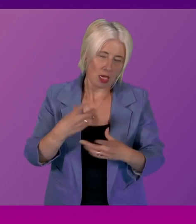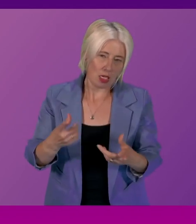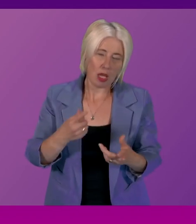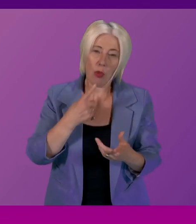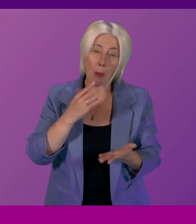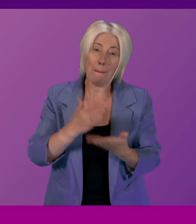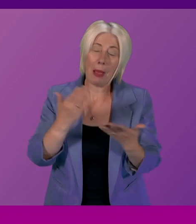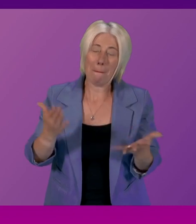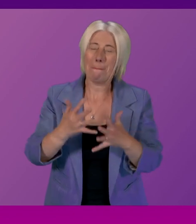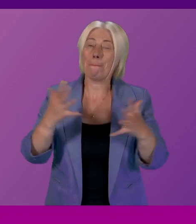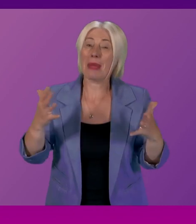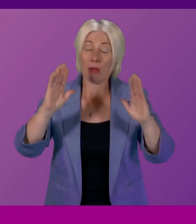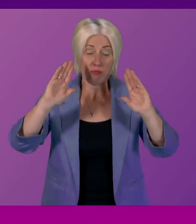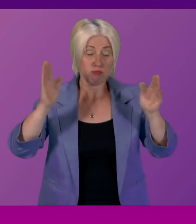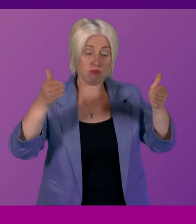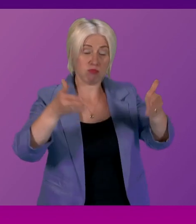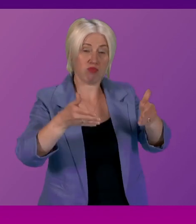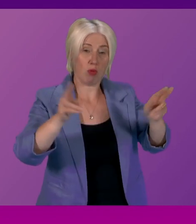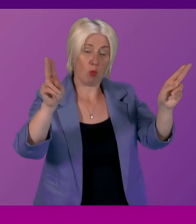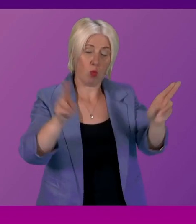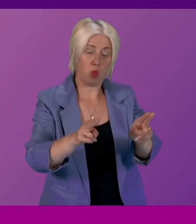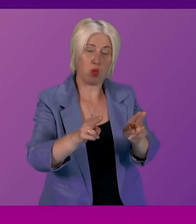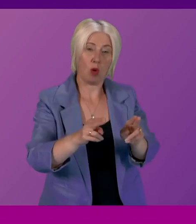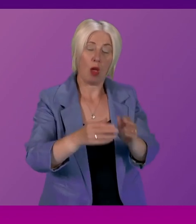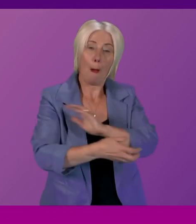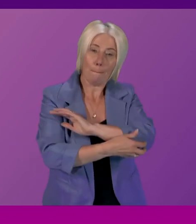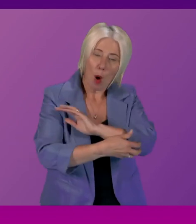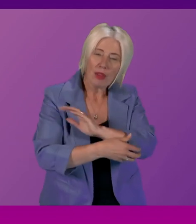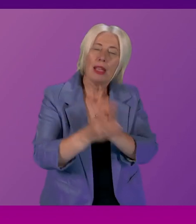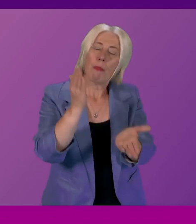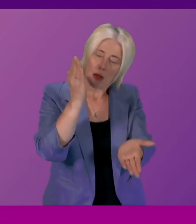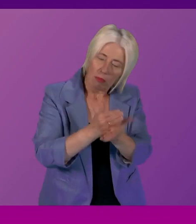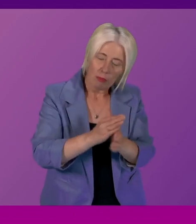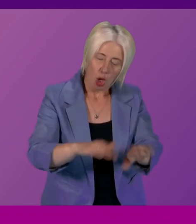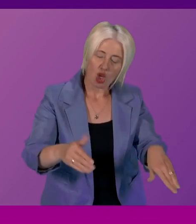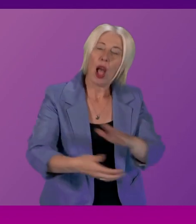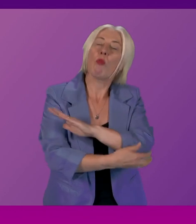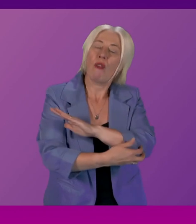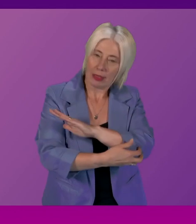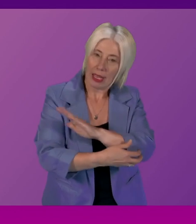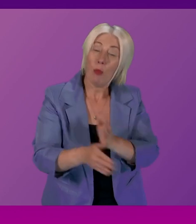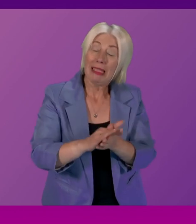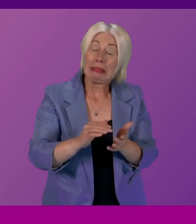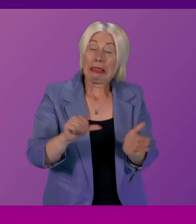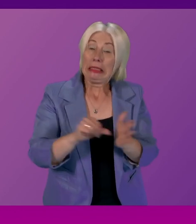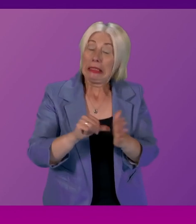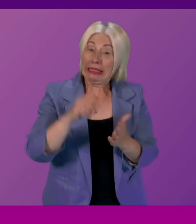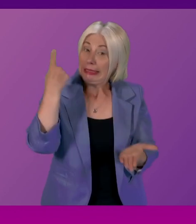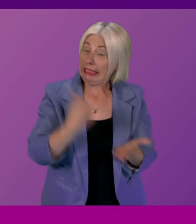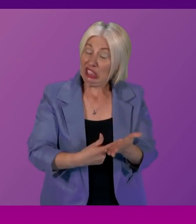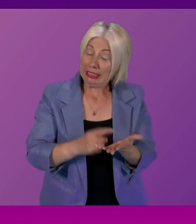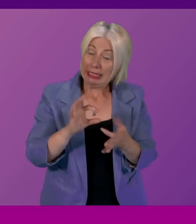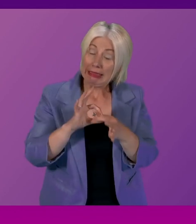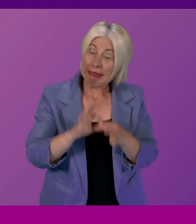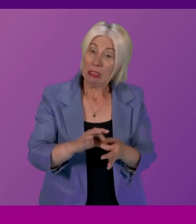a significant focus on reducing poverty and child poverty in particular and that will require some difficult decisions to be made around